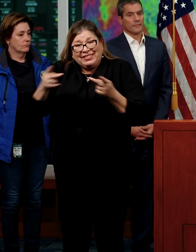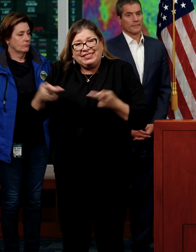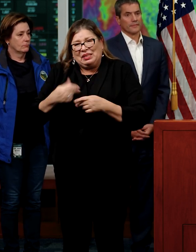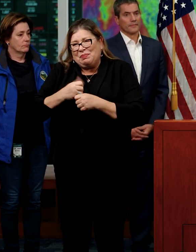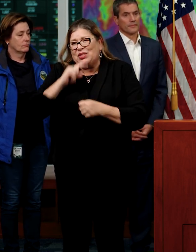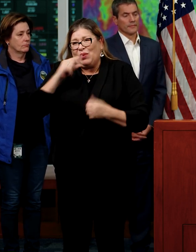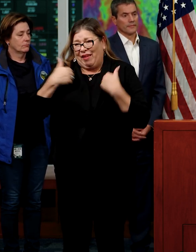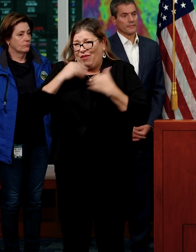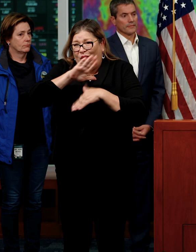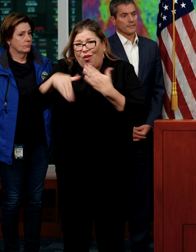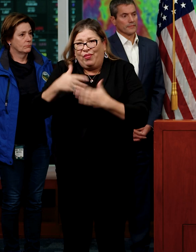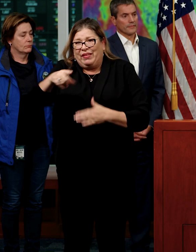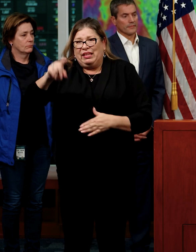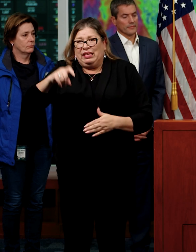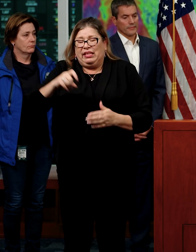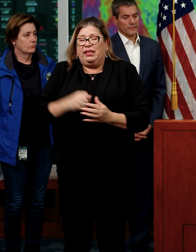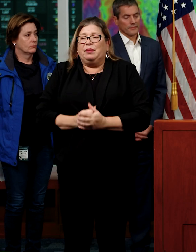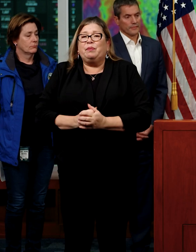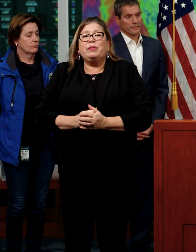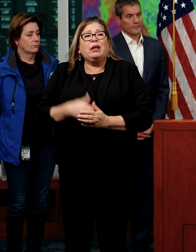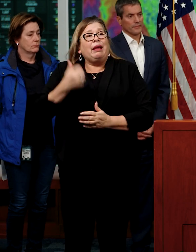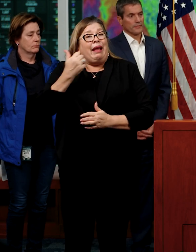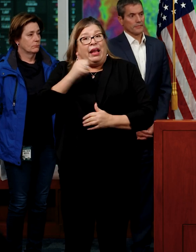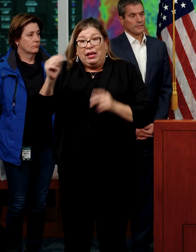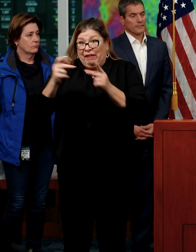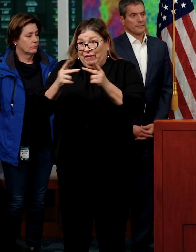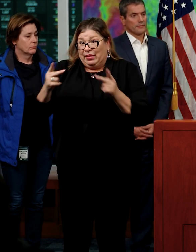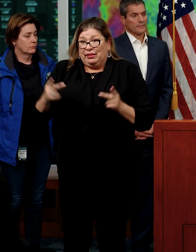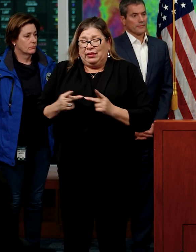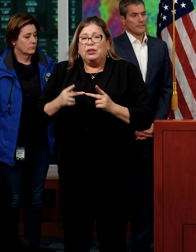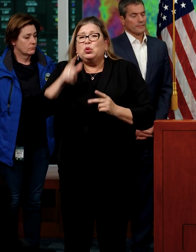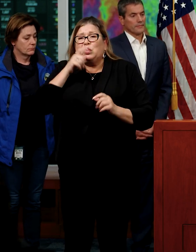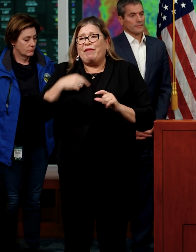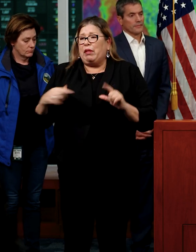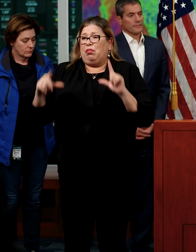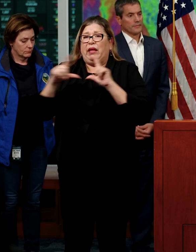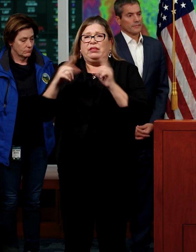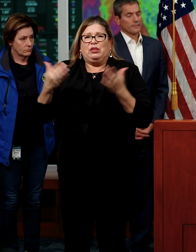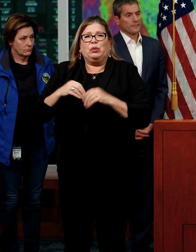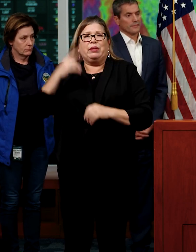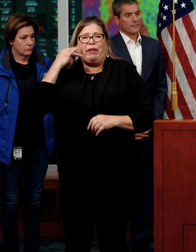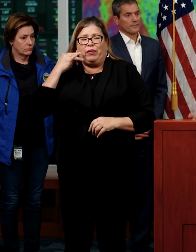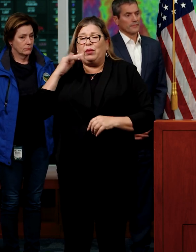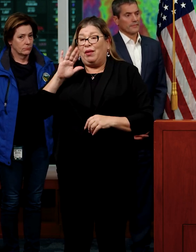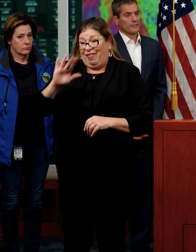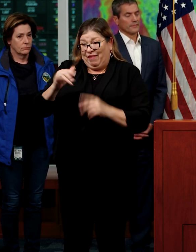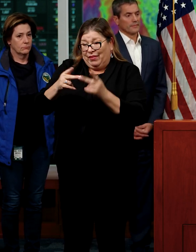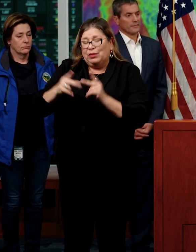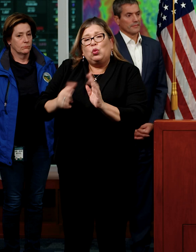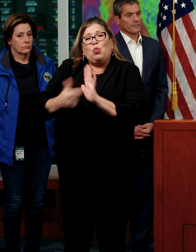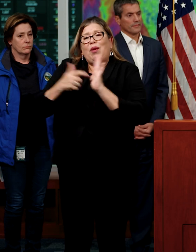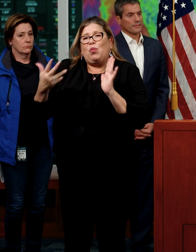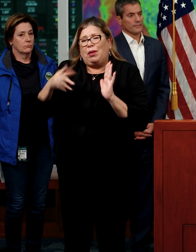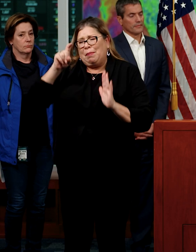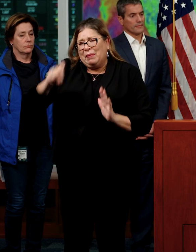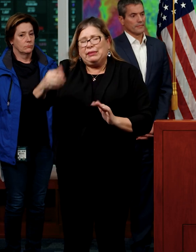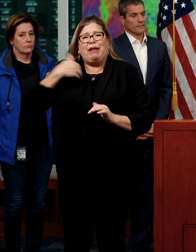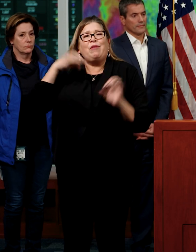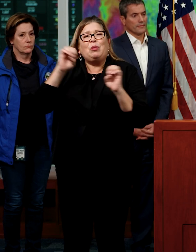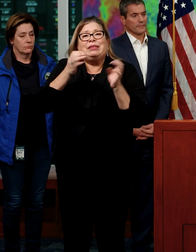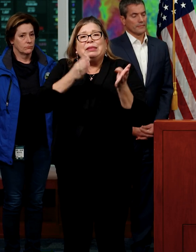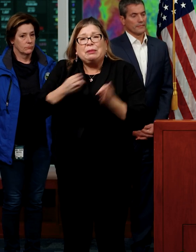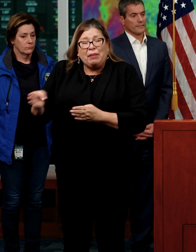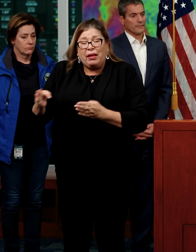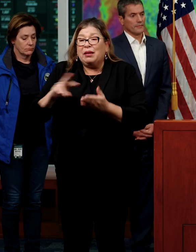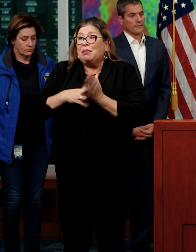Facilities and homes licensed by the state of California are required to have emergency plans that include what they will do, where they will go